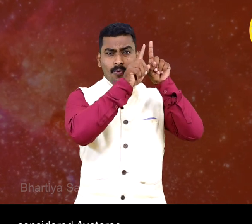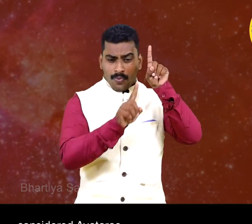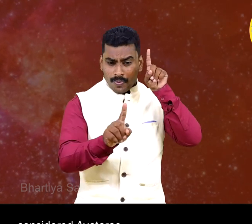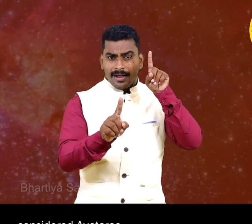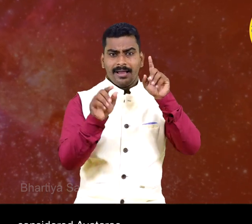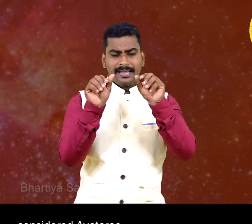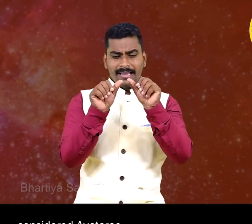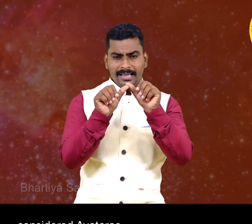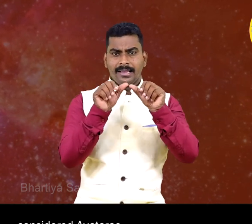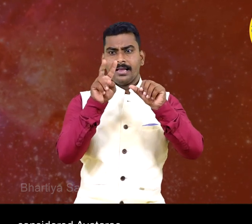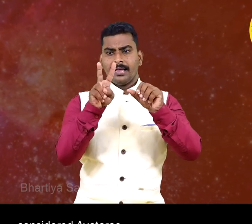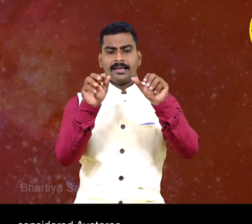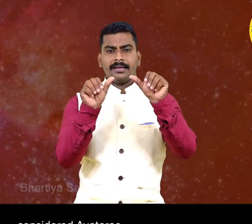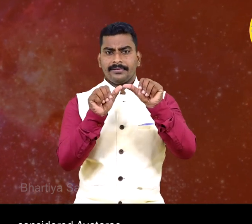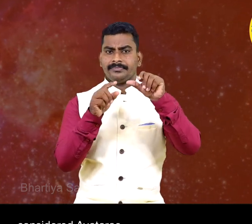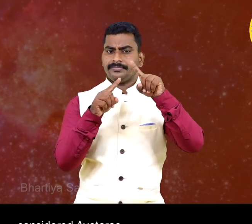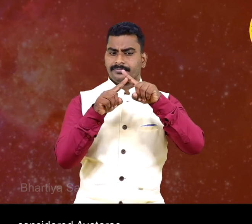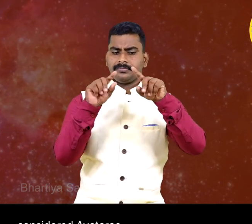Avataras or incarnations.